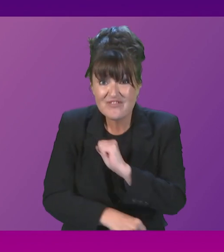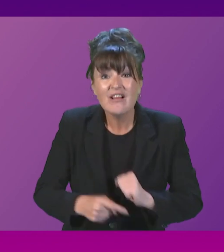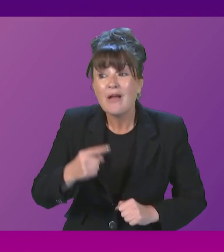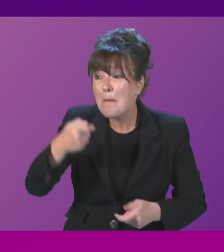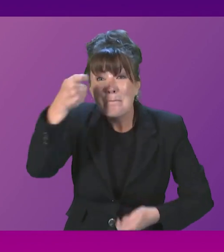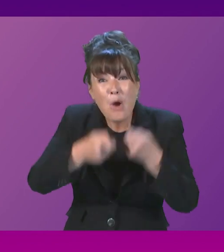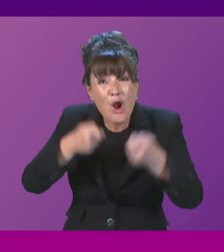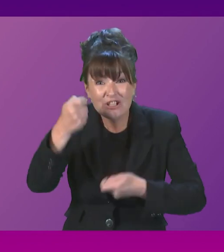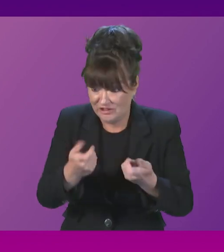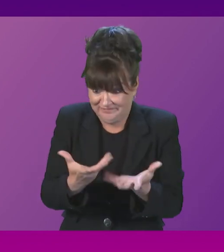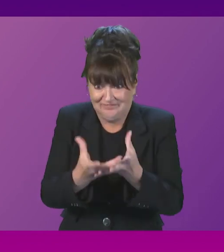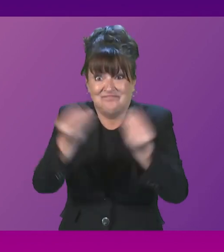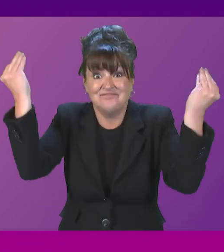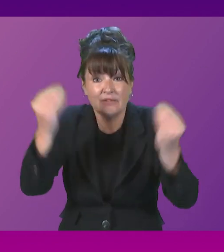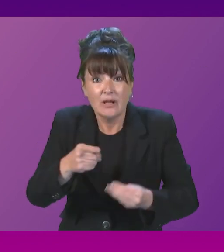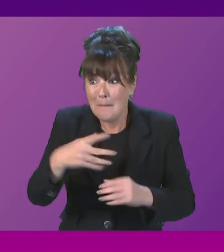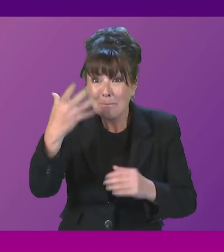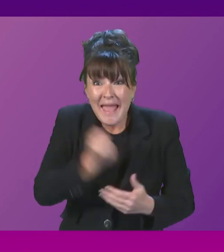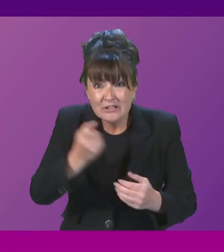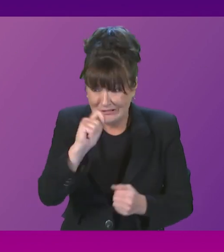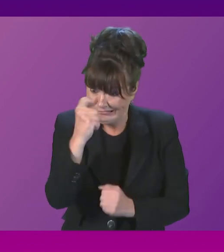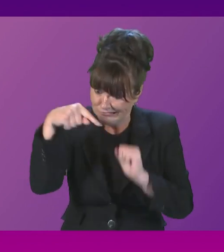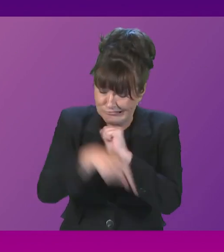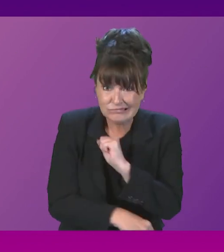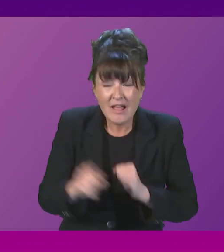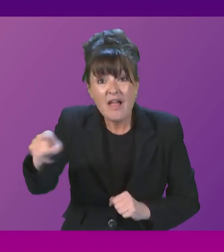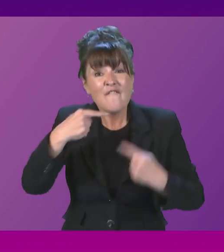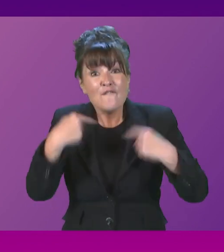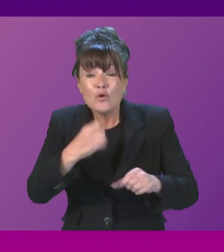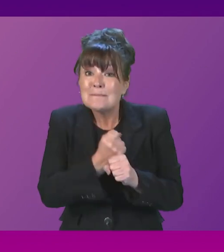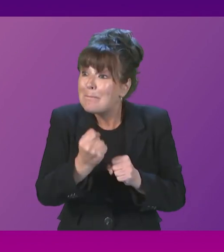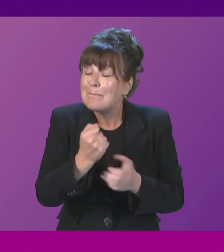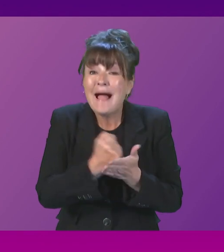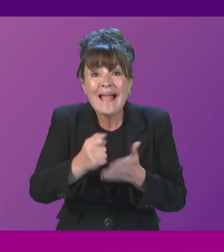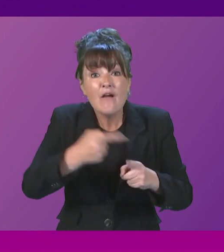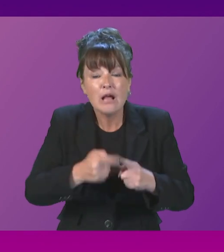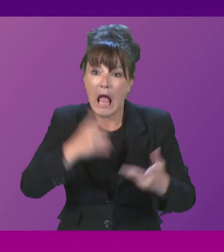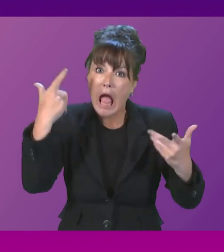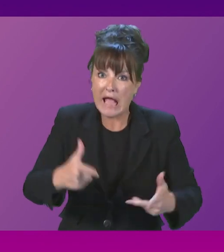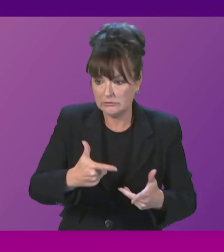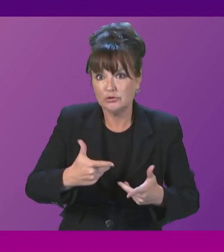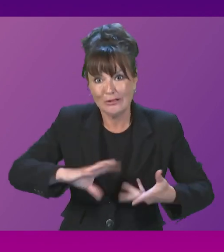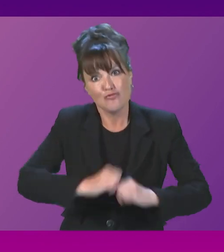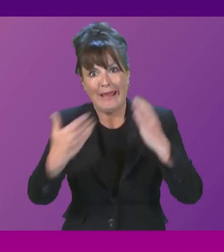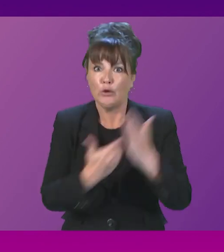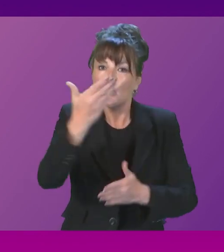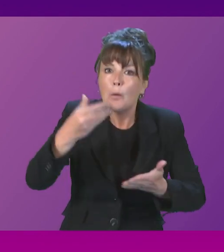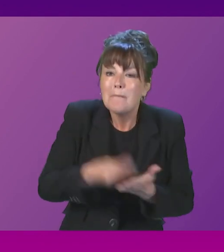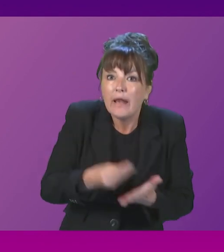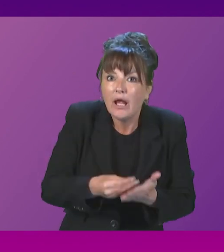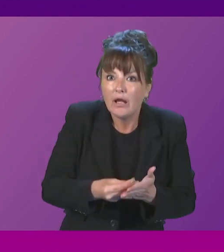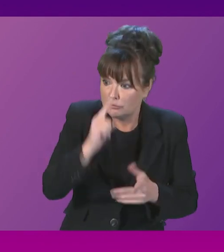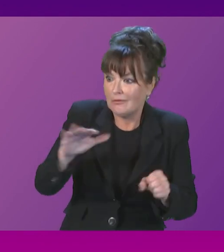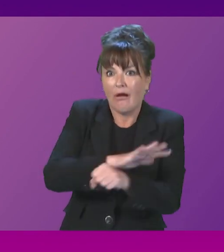people's pensions to the brink of collapse, forced the Bank of England into an emergency bailout. Tax cuts that will